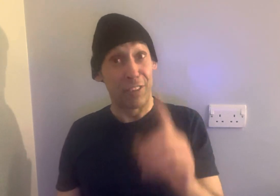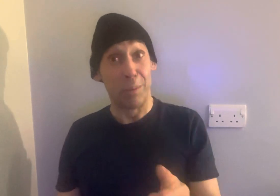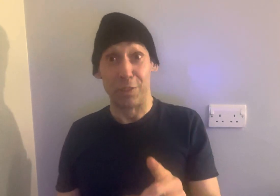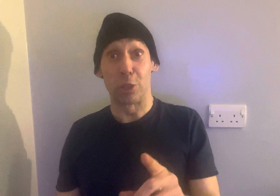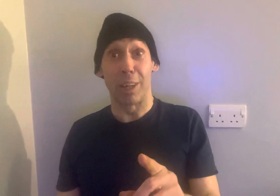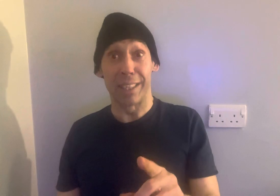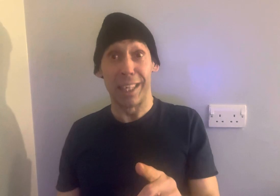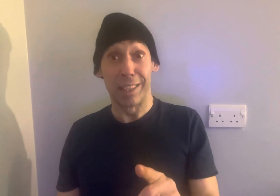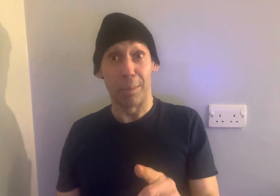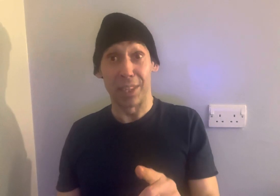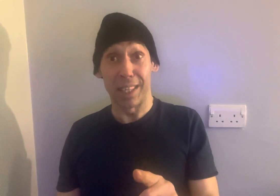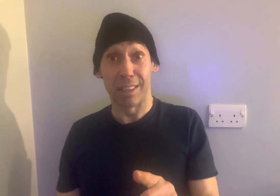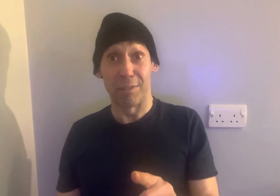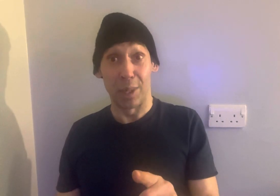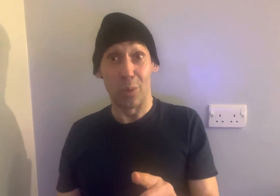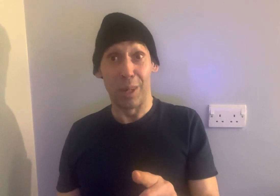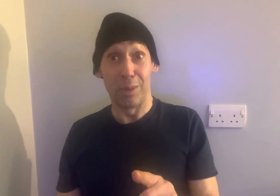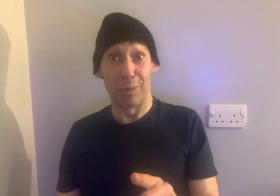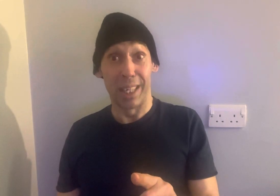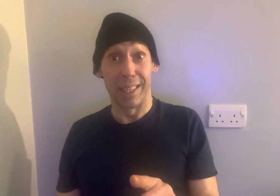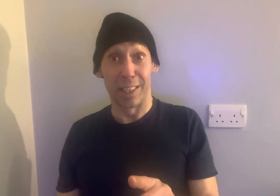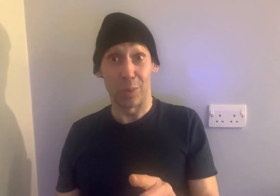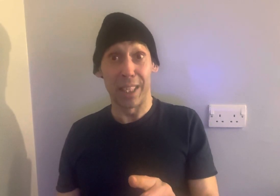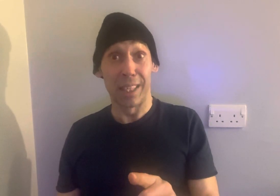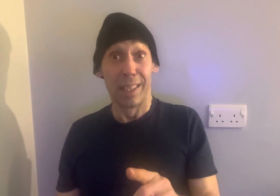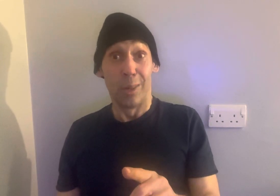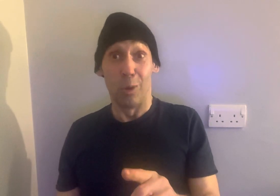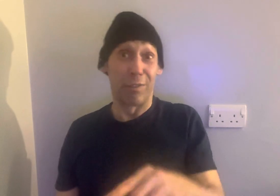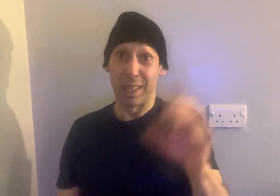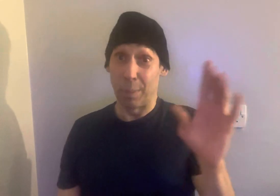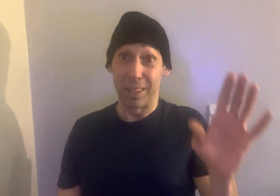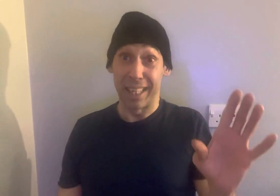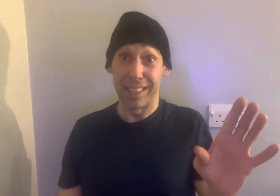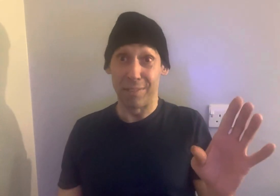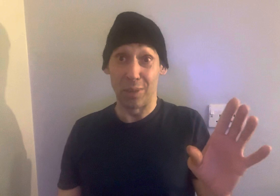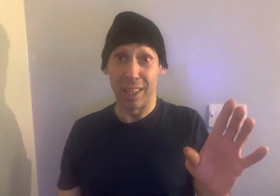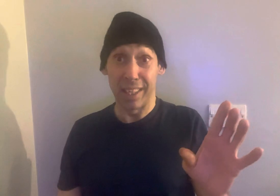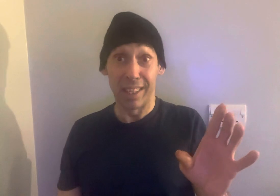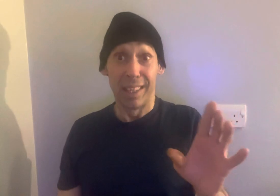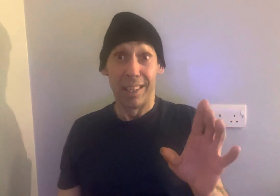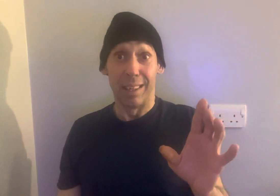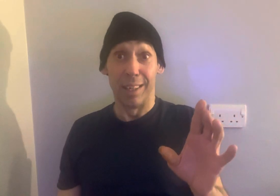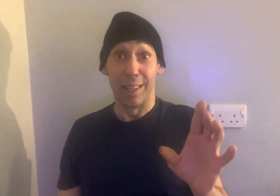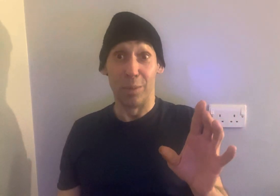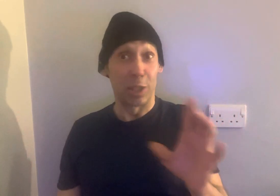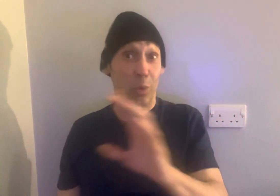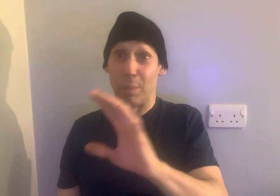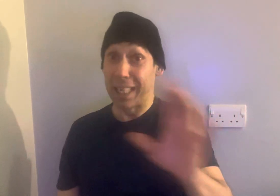theme of the drug dealing subject for a little while, right, this week, or for a couple of days if you like. We talk about